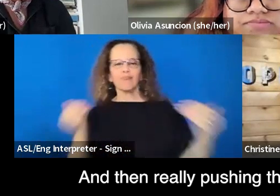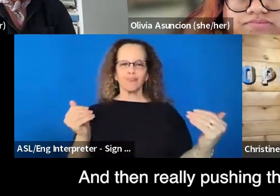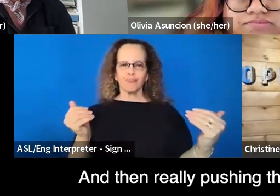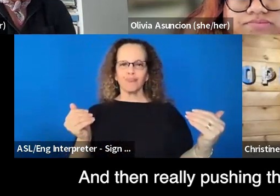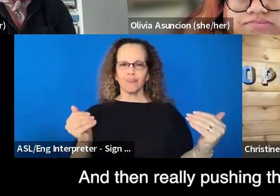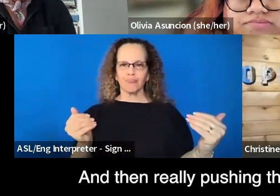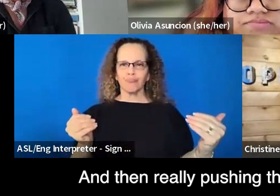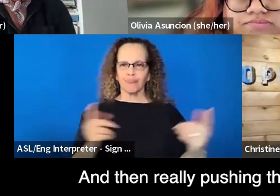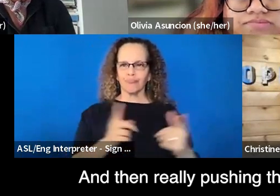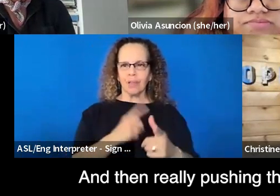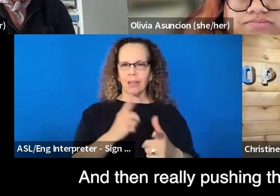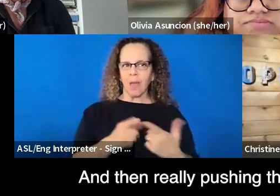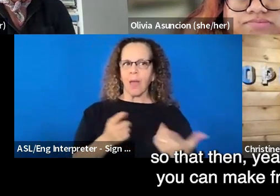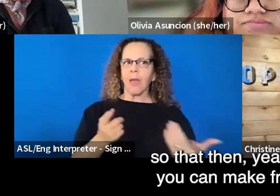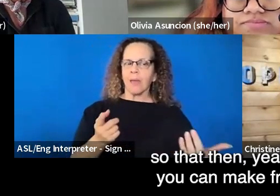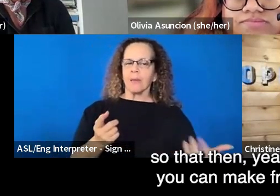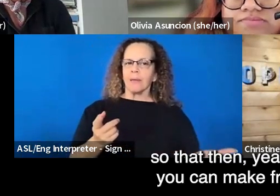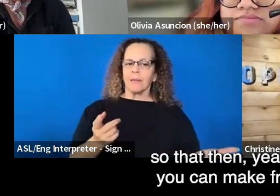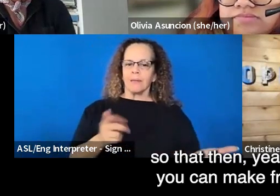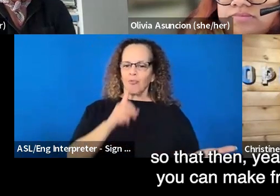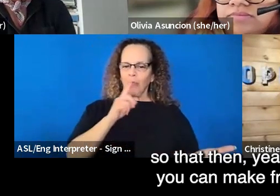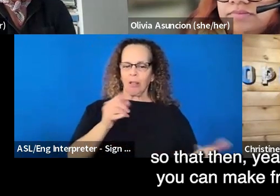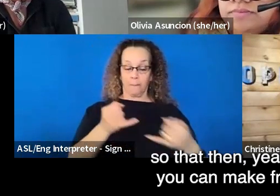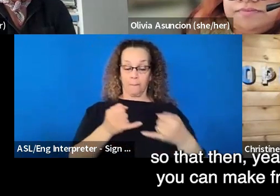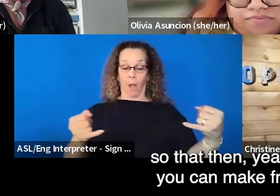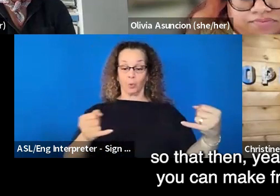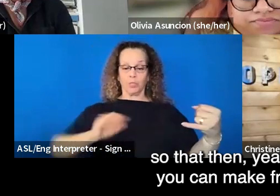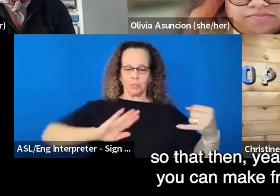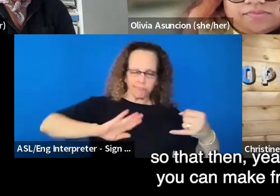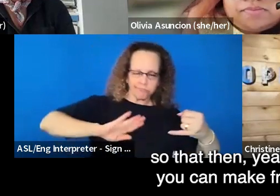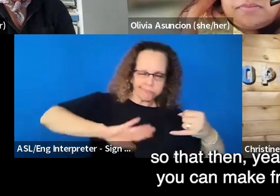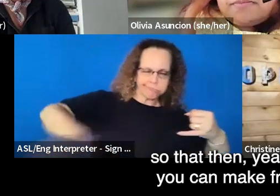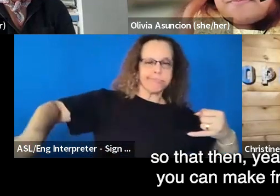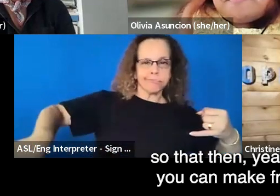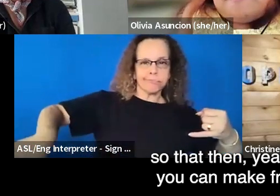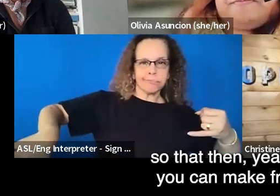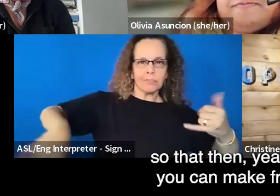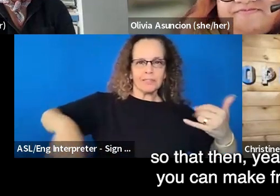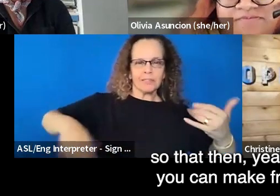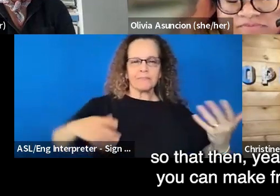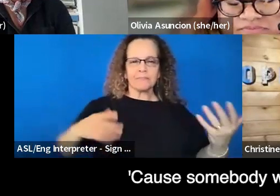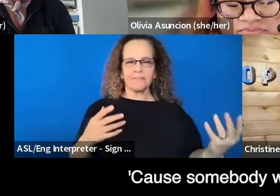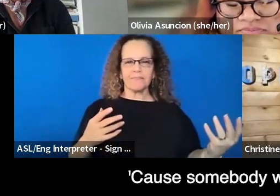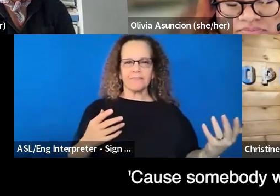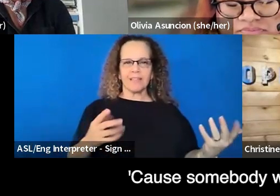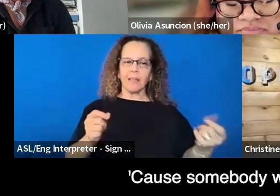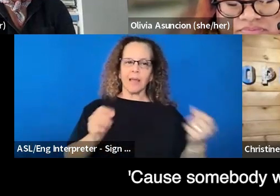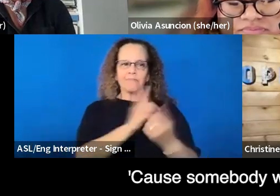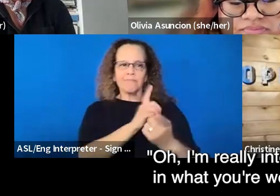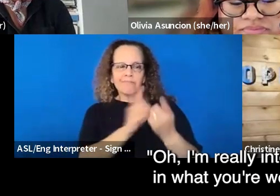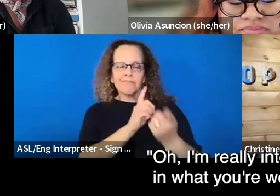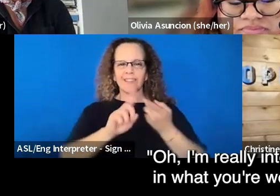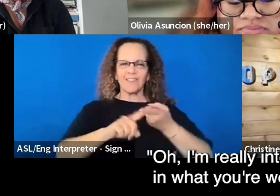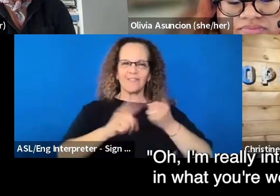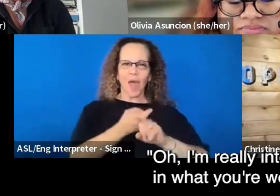pushing those boundaries so that then yeah, then you can make friends because somebody will be